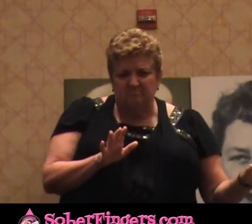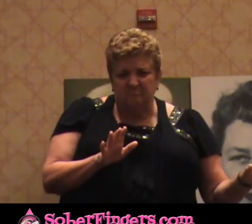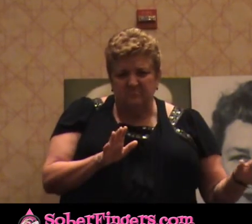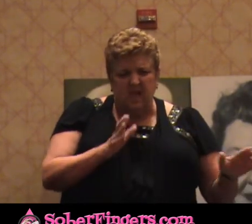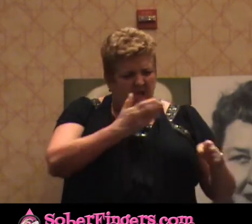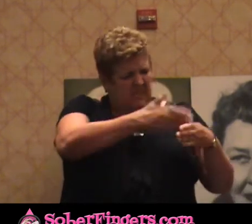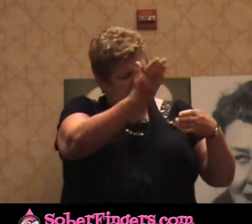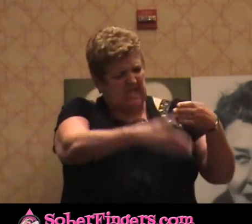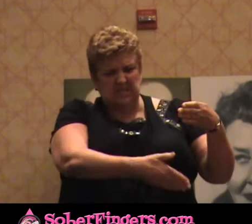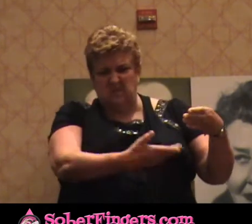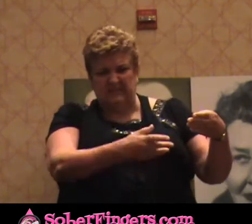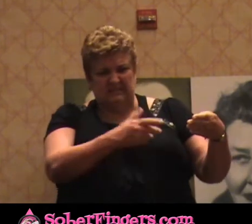a real alcoholic.